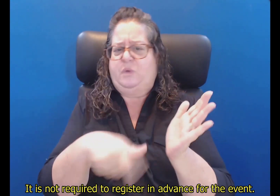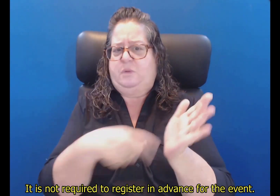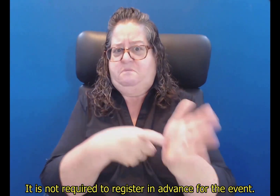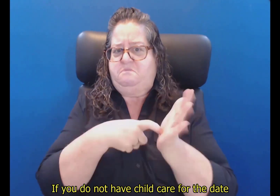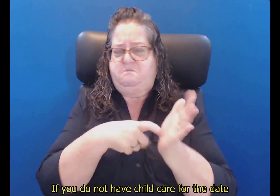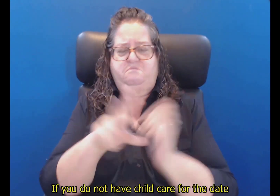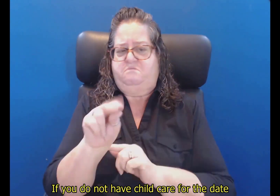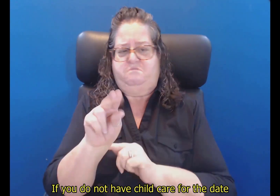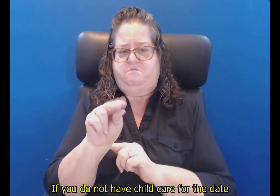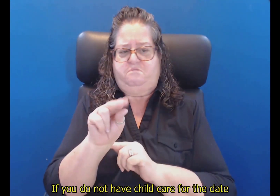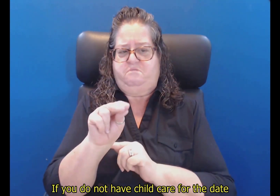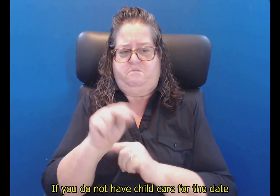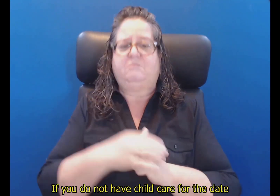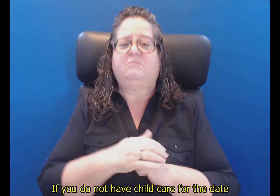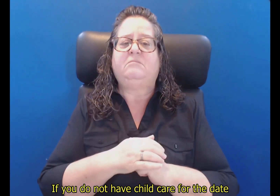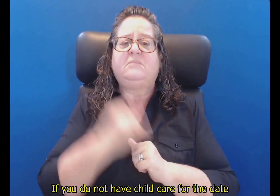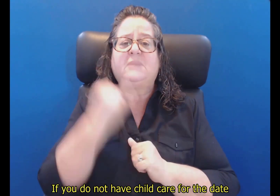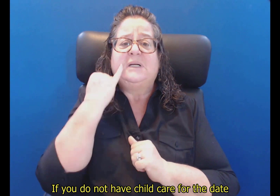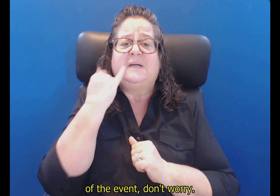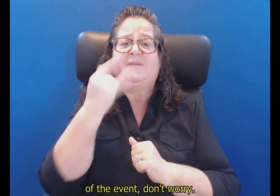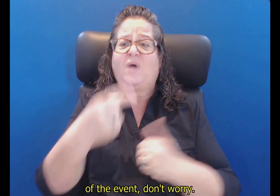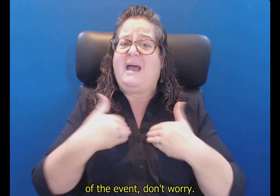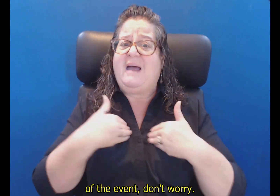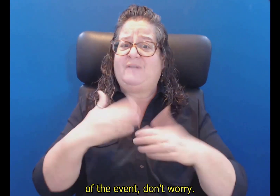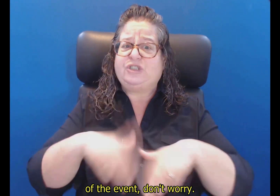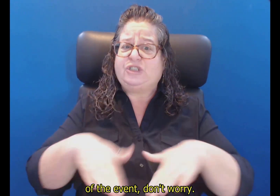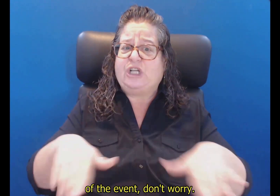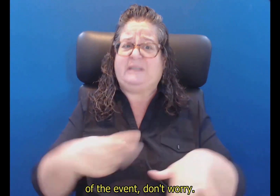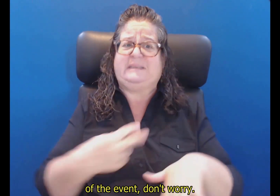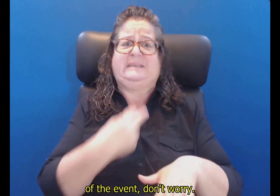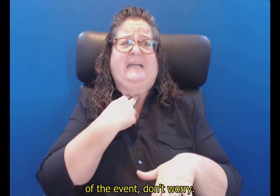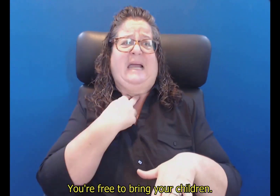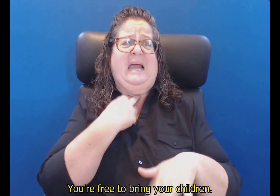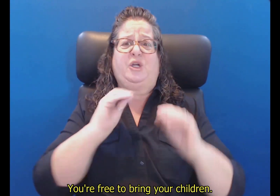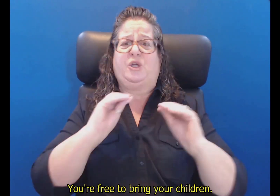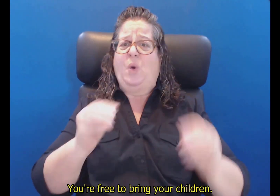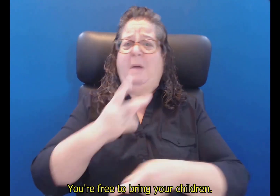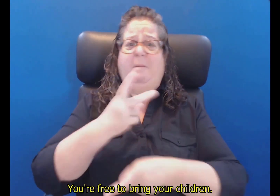If you do not have child care for the date of the event, don't worry, you are free to bring your children.